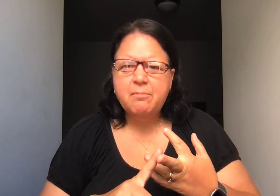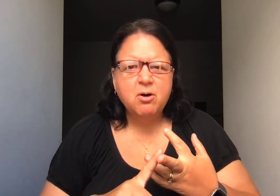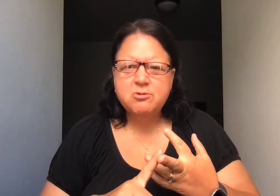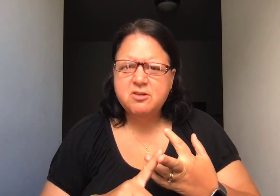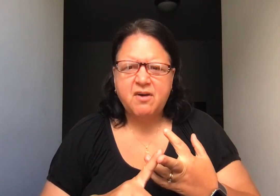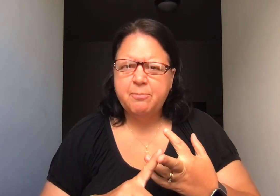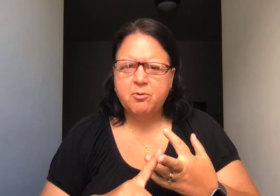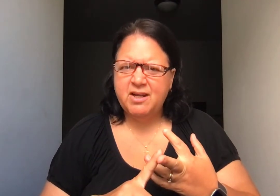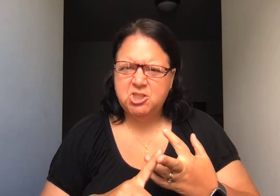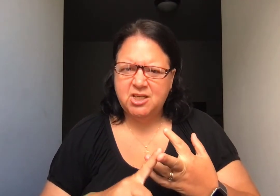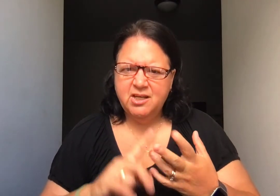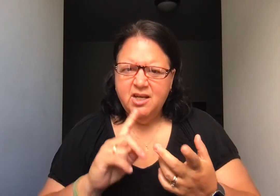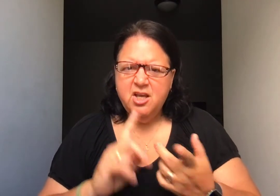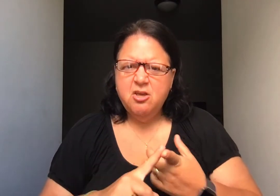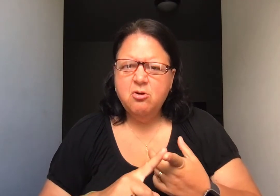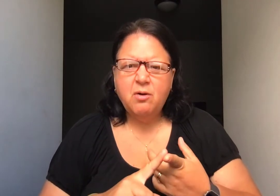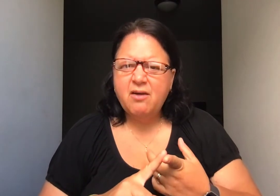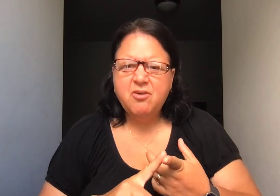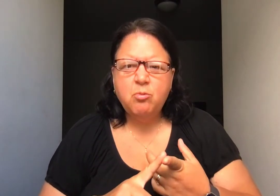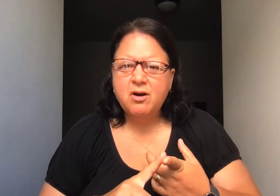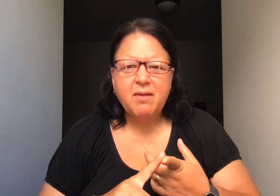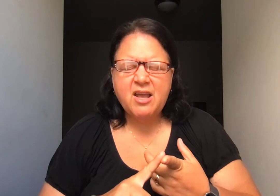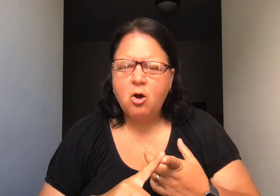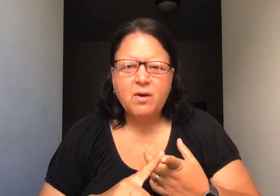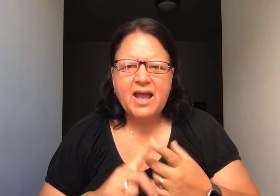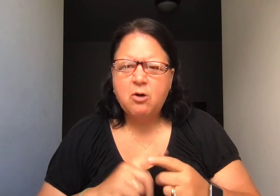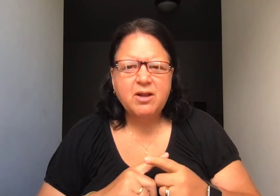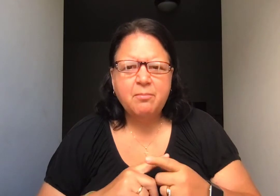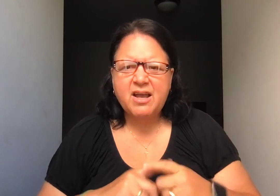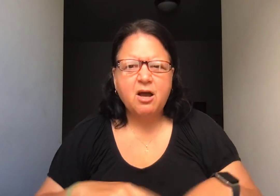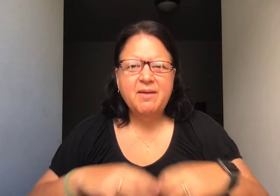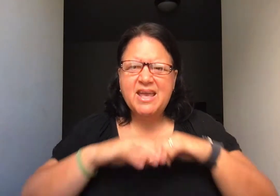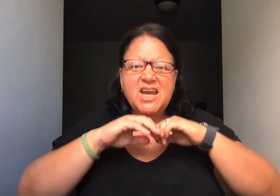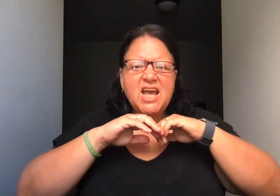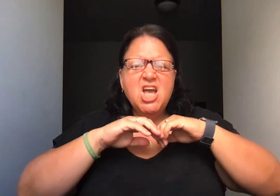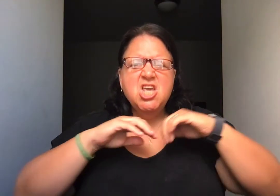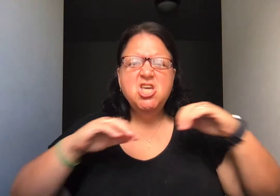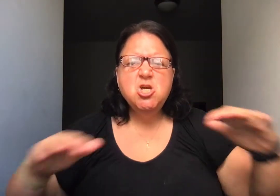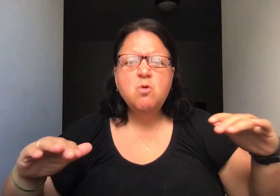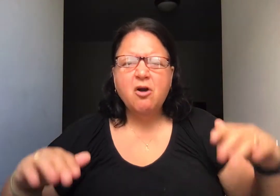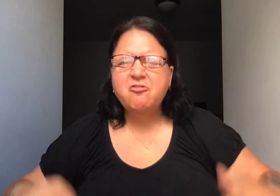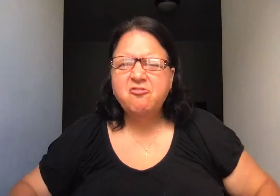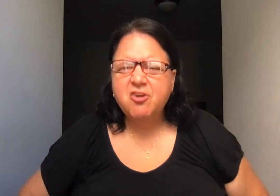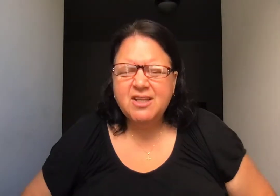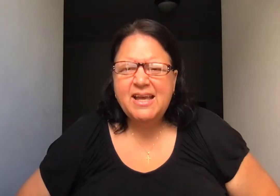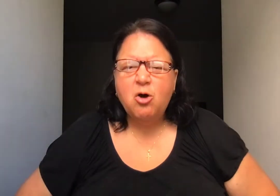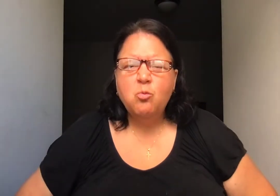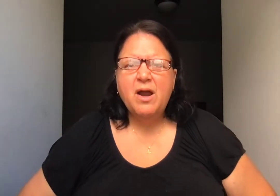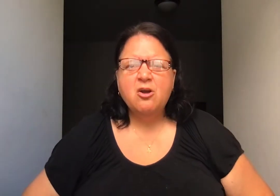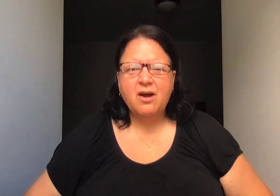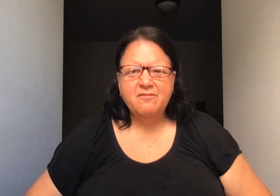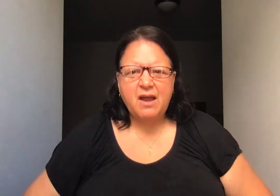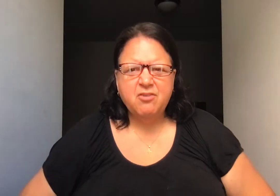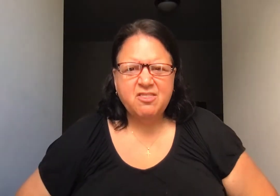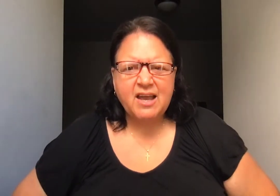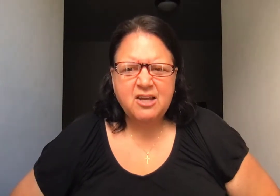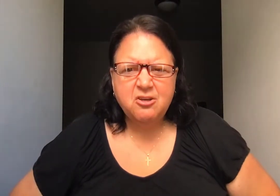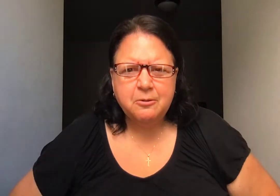modes of operation. You know every one of my going out and my coming in. You are fully aware of everything I do.